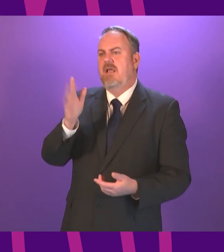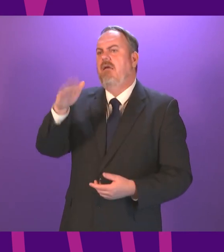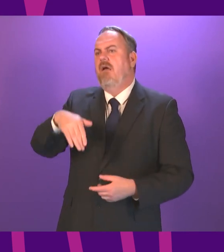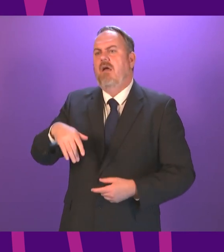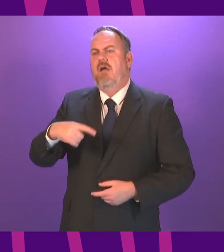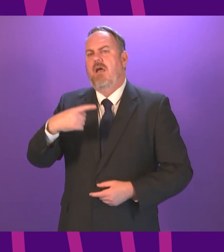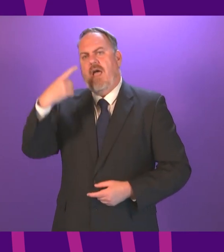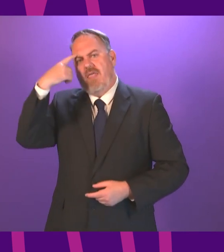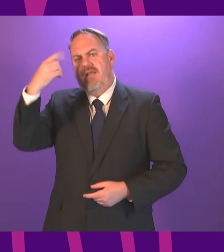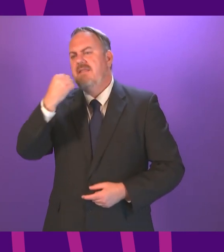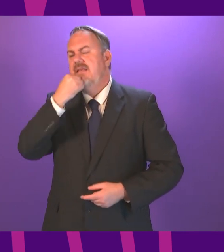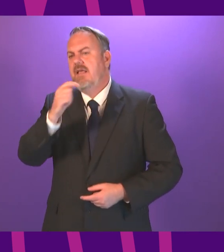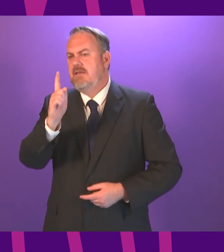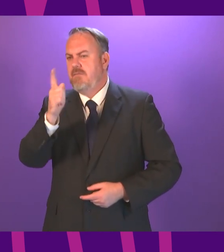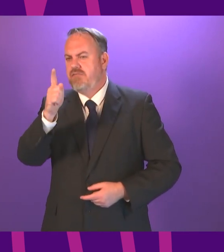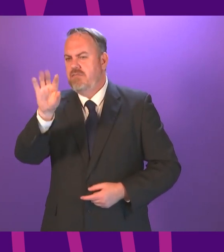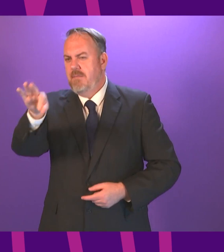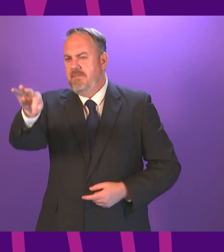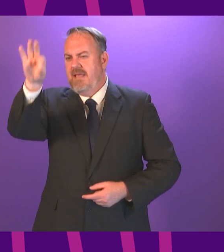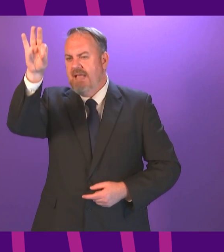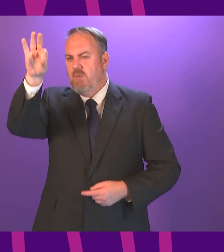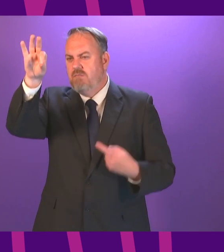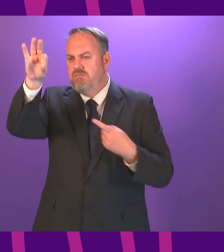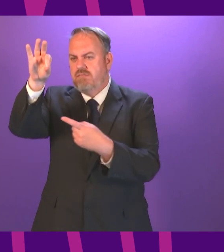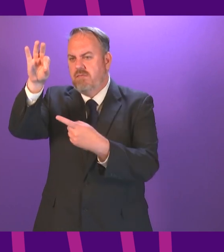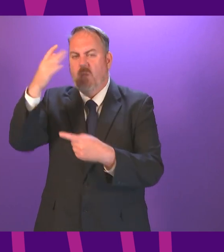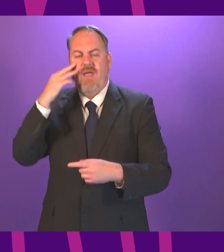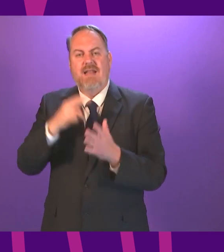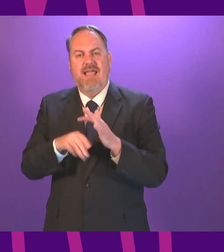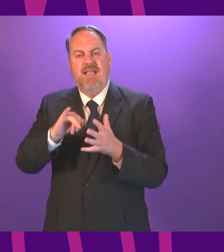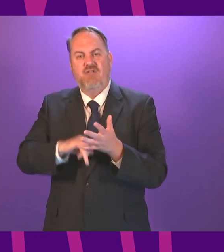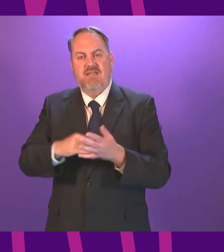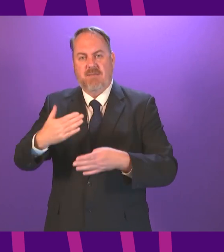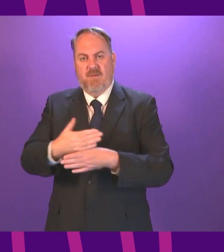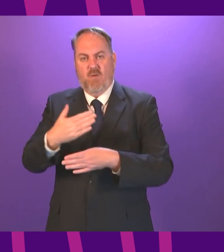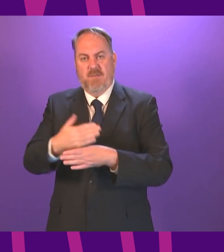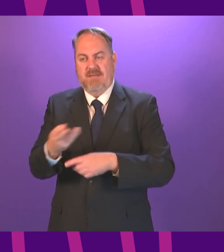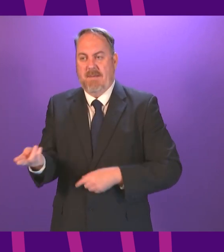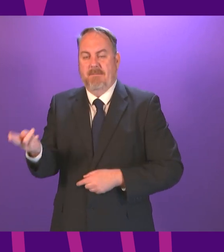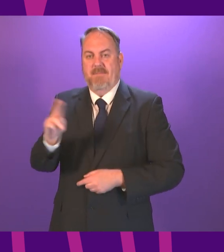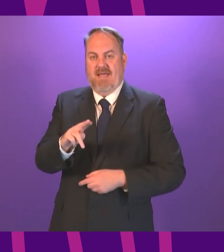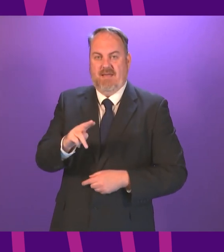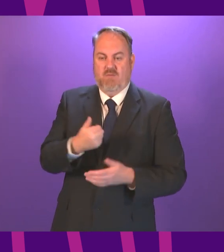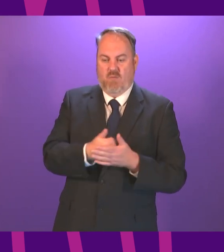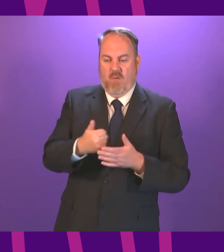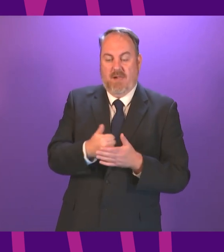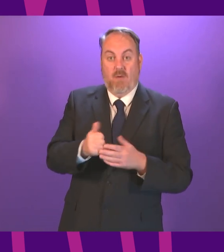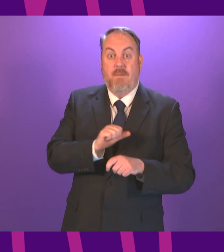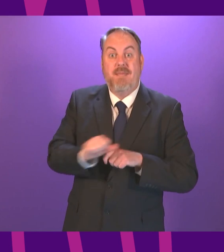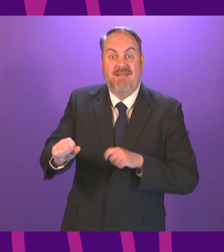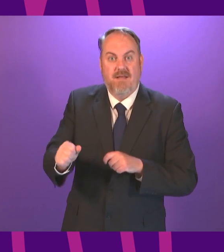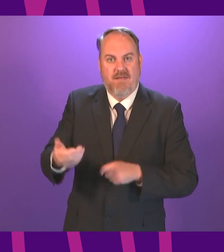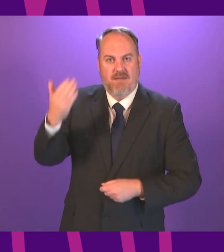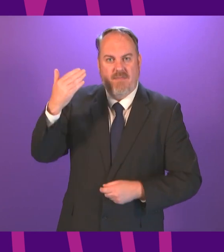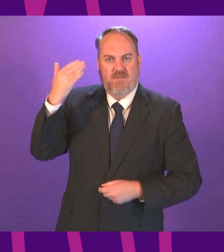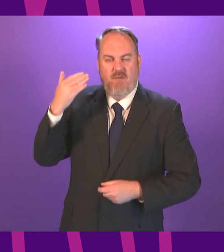I could pluck out of the air when I tell you when we will have NHS performance not just at pre-COVID levels but I want us to go even better than pre-COVID levels as